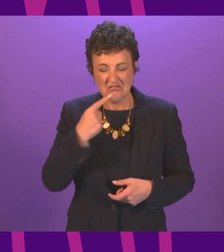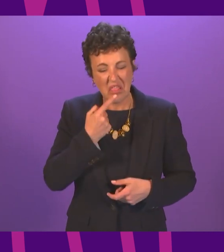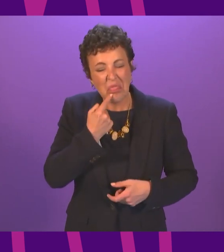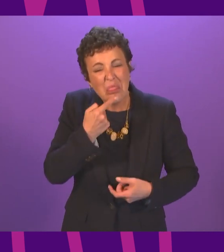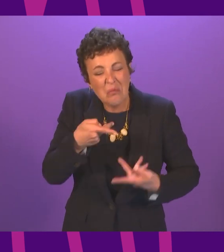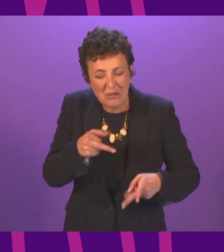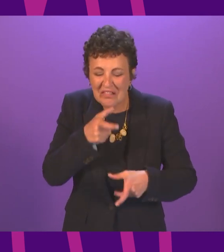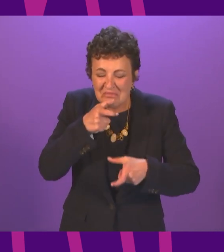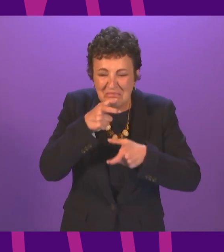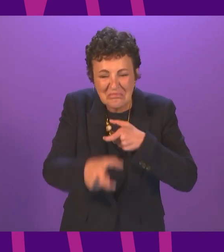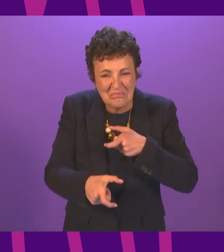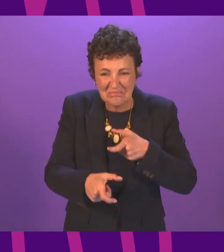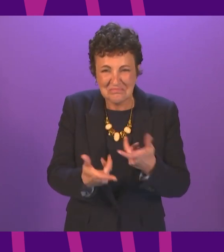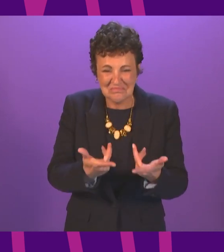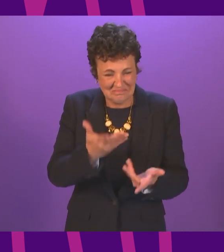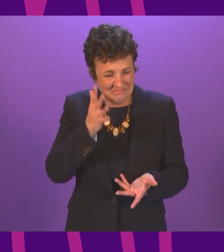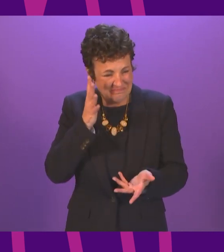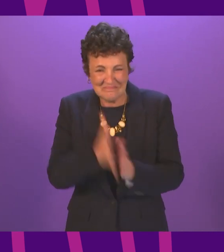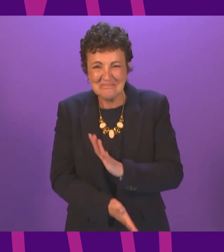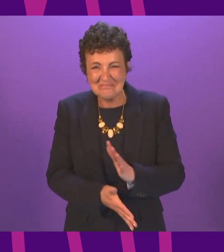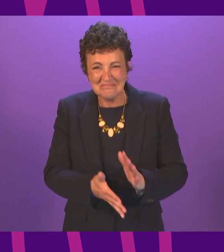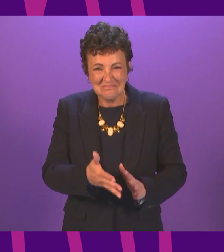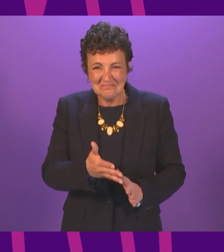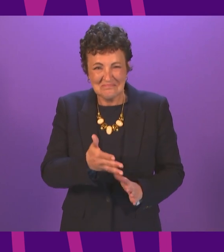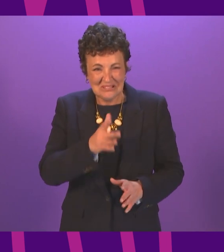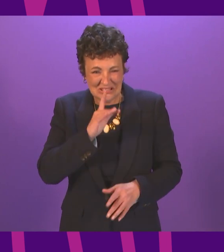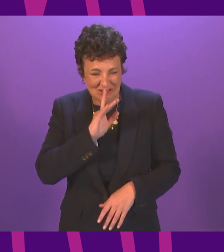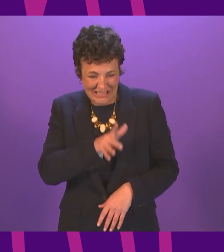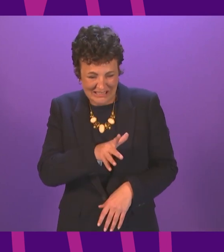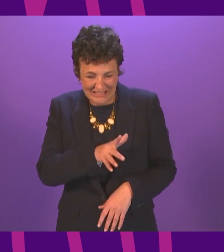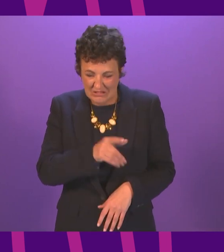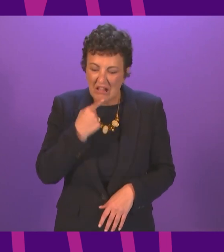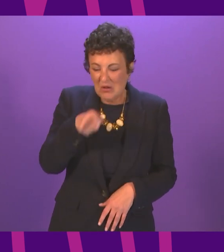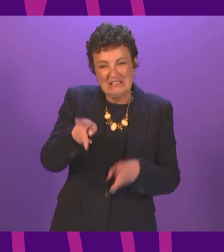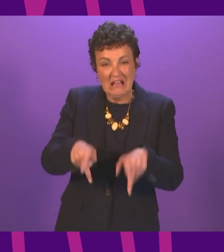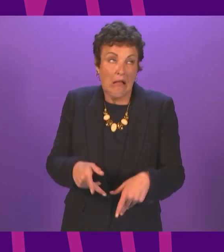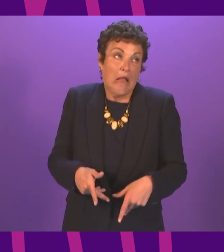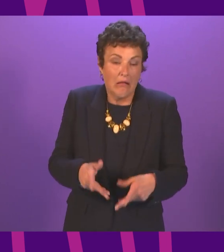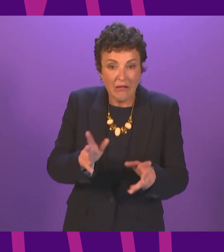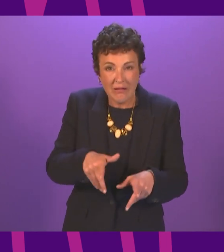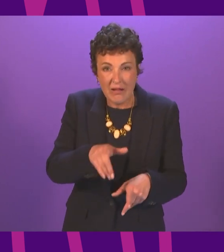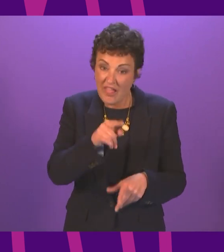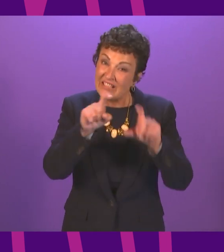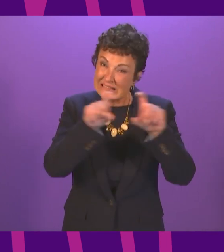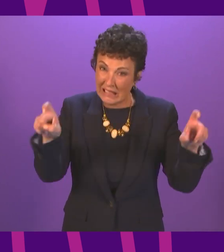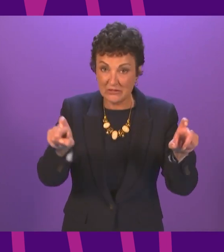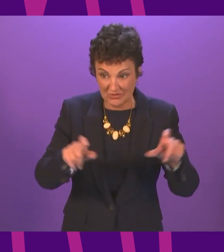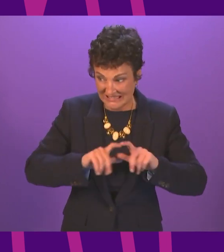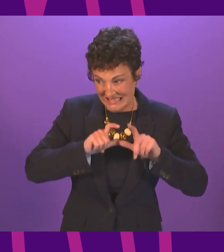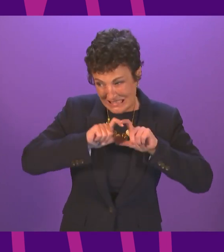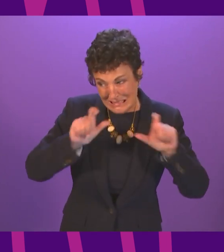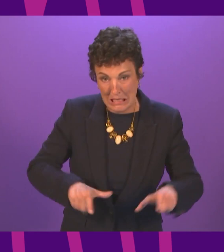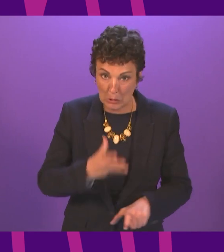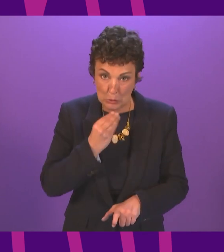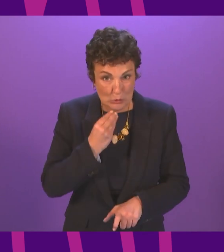and also insensitive and it paid lip service to those who actually had died because of COVID-19 the title sadly has still been used